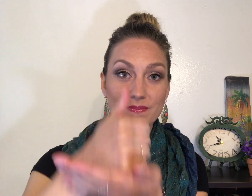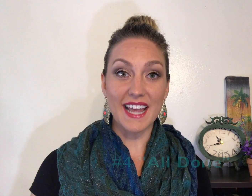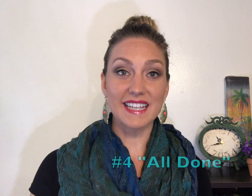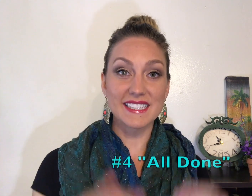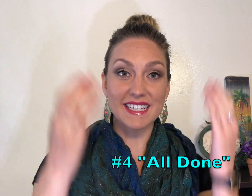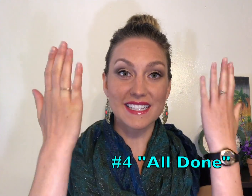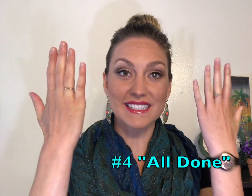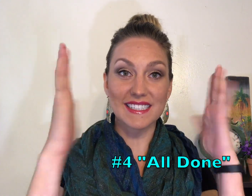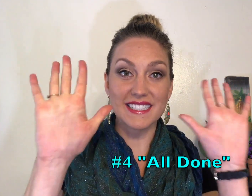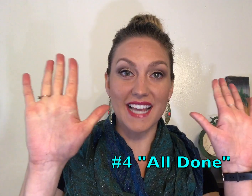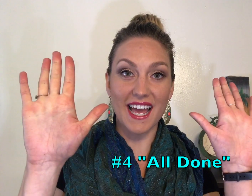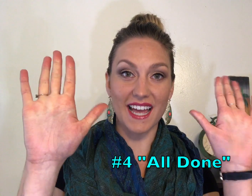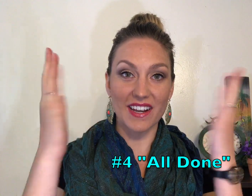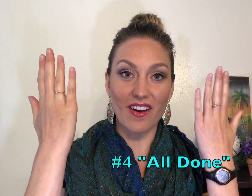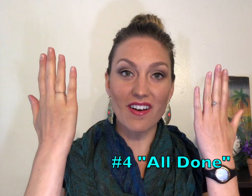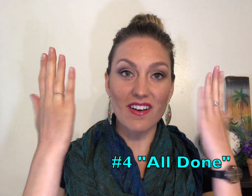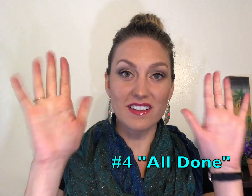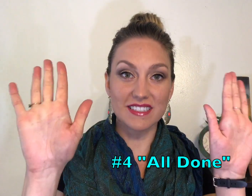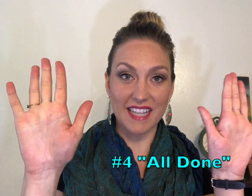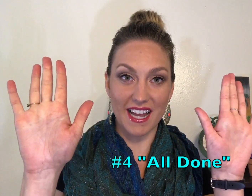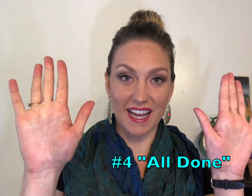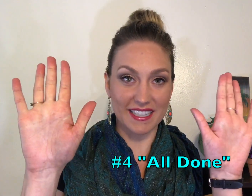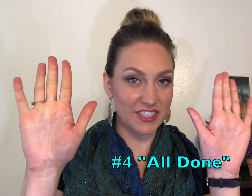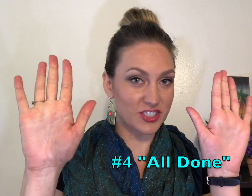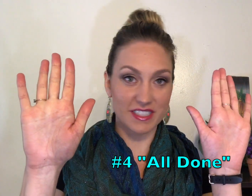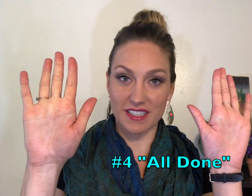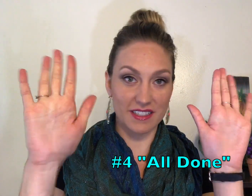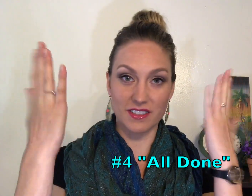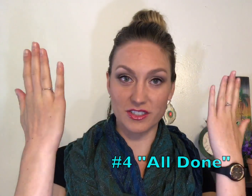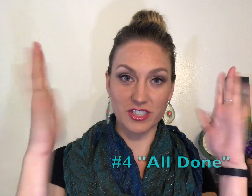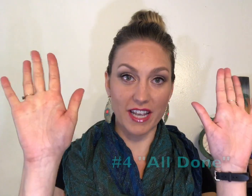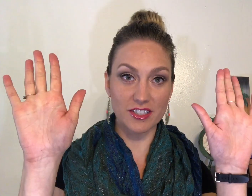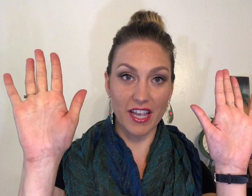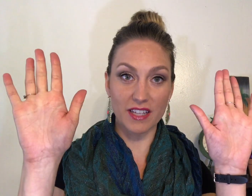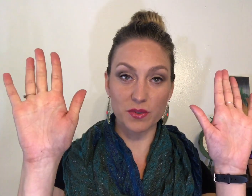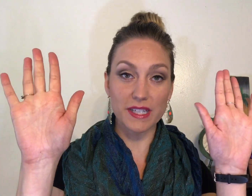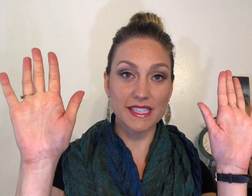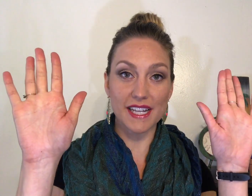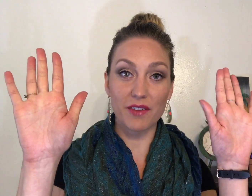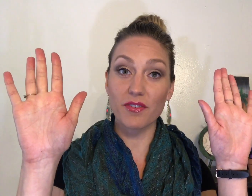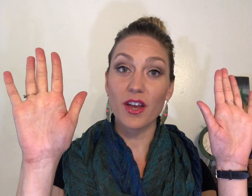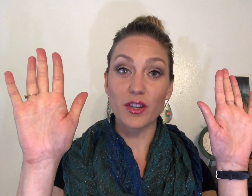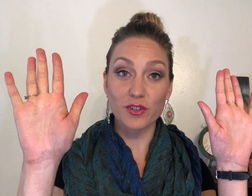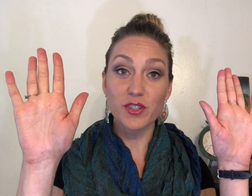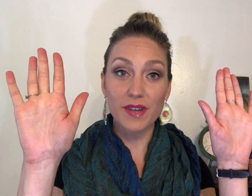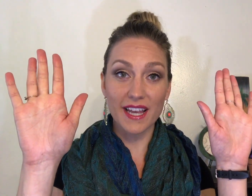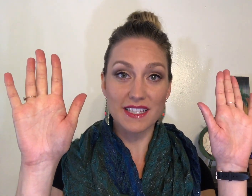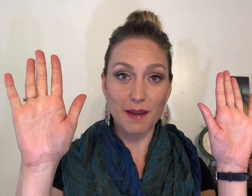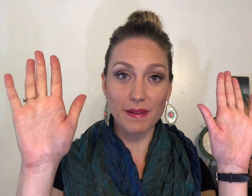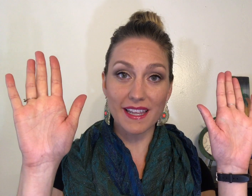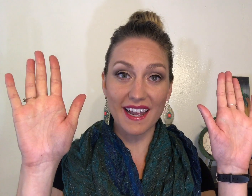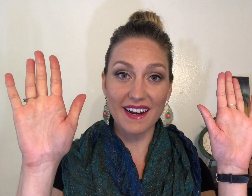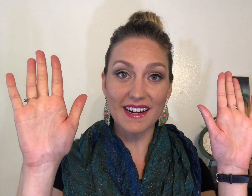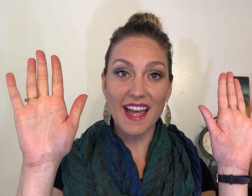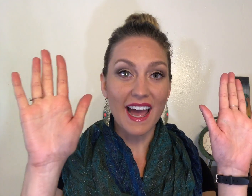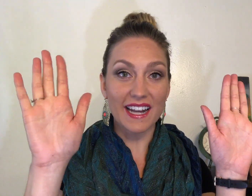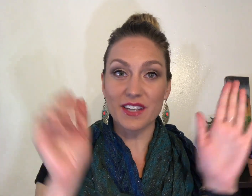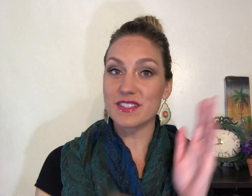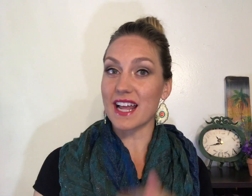Next is done. All done. It's just a little shake shake twist of your two hands up in the air and I use that